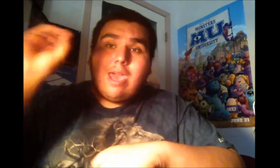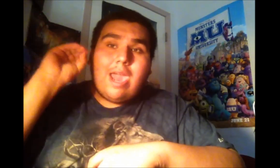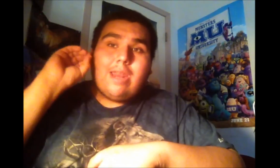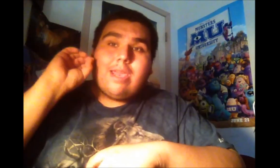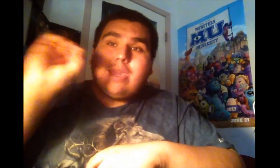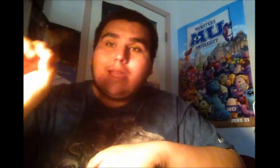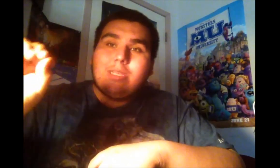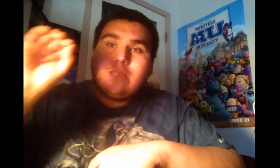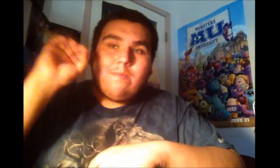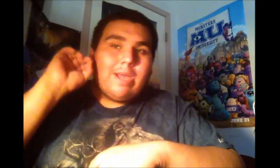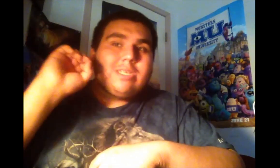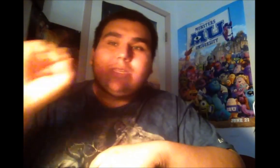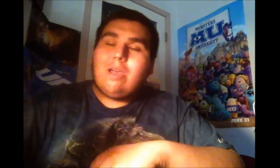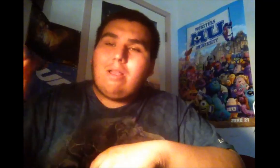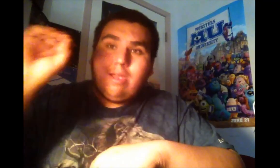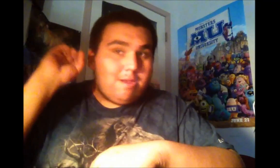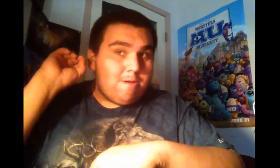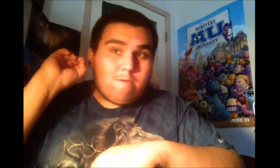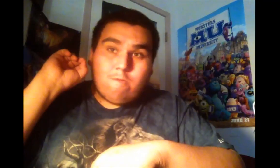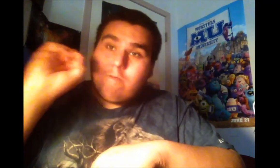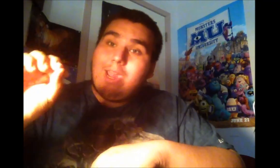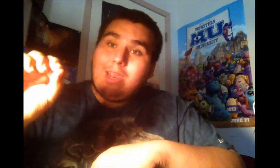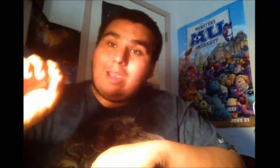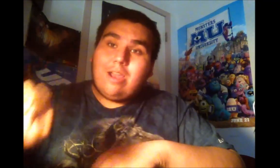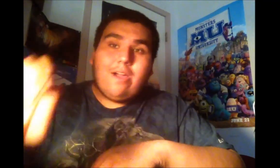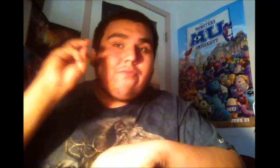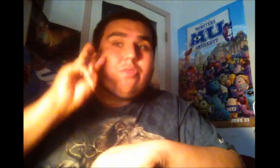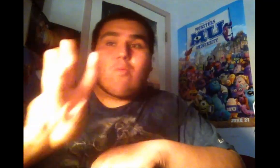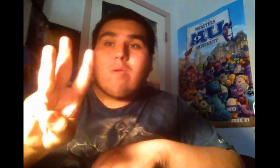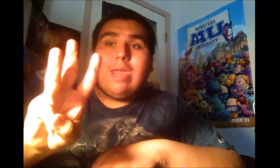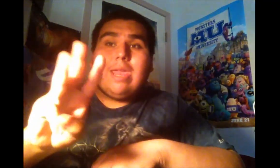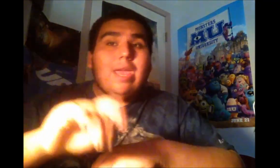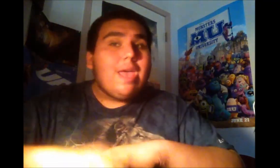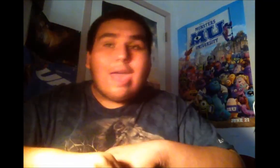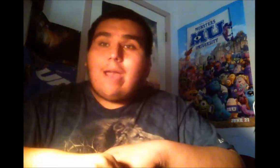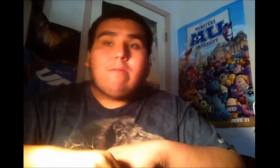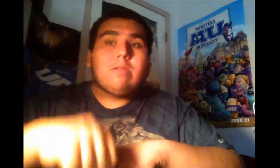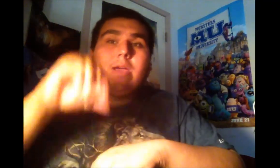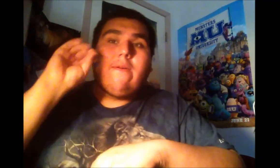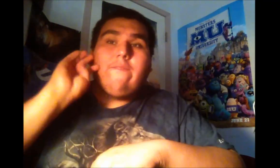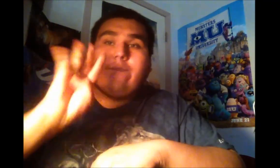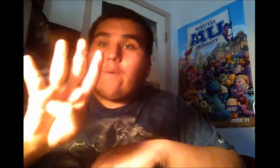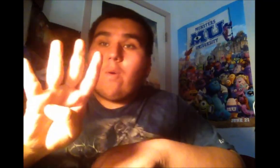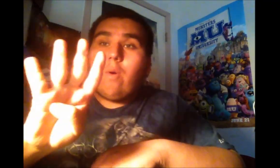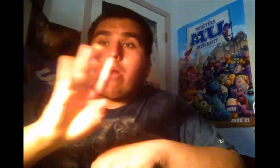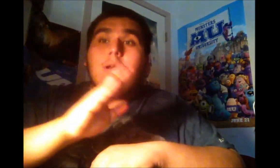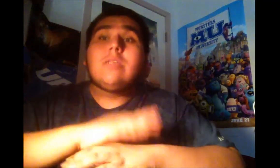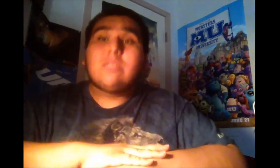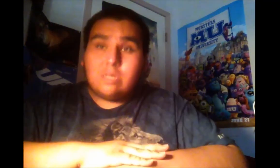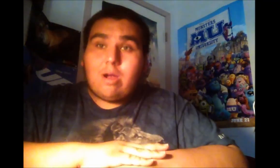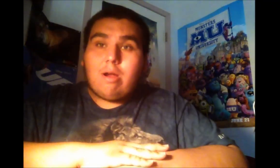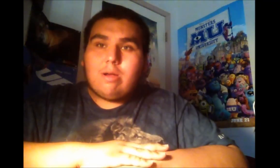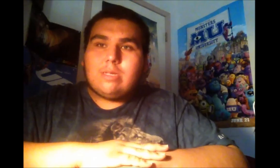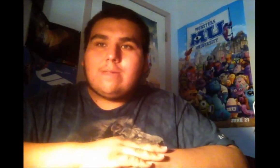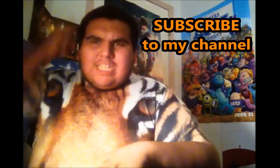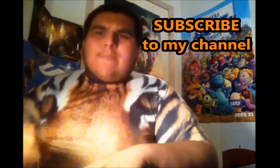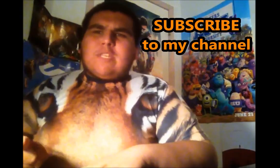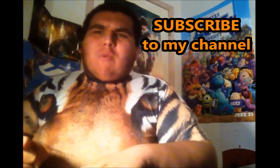And it gets my solid rating of 3 out of 4 stars. Subscribe